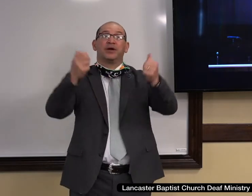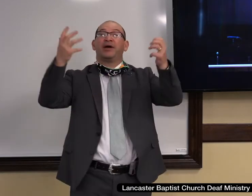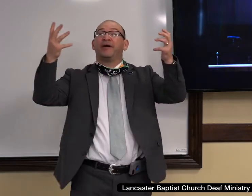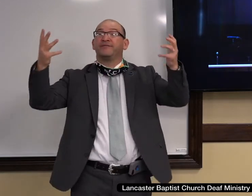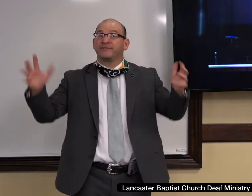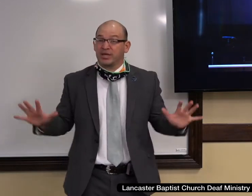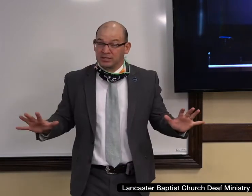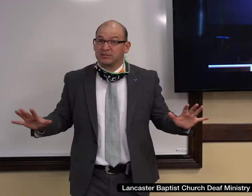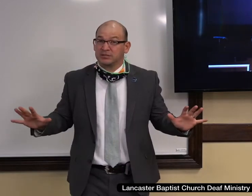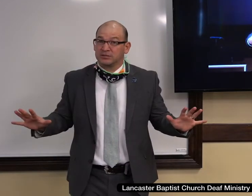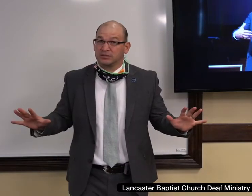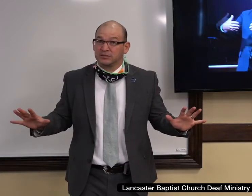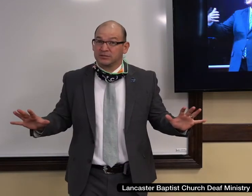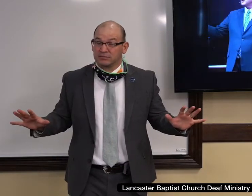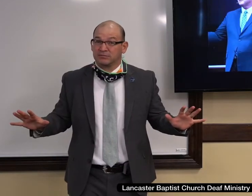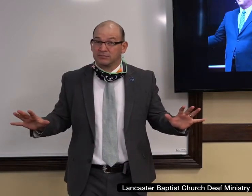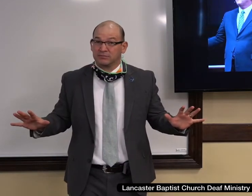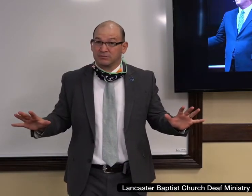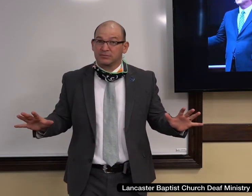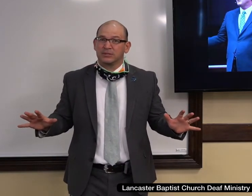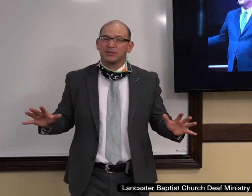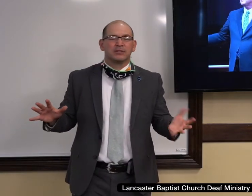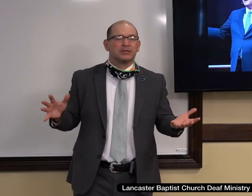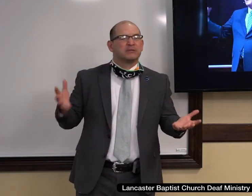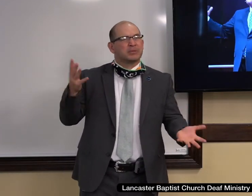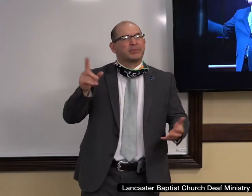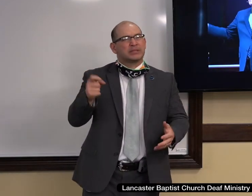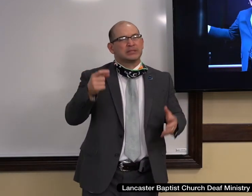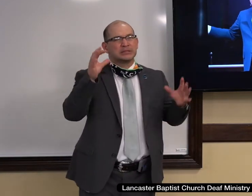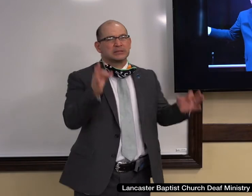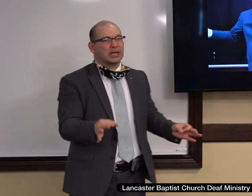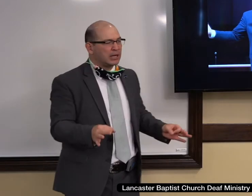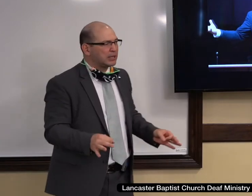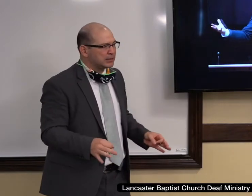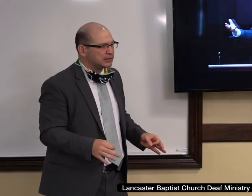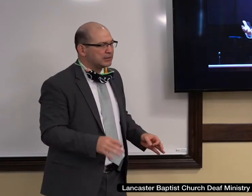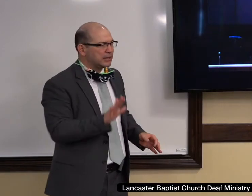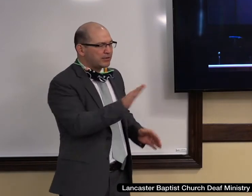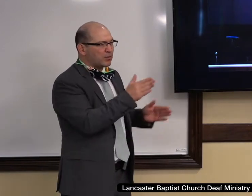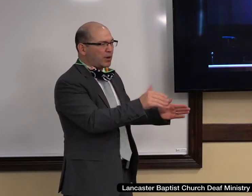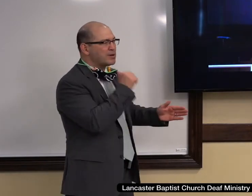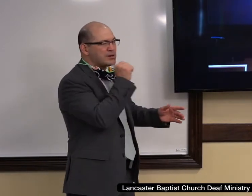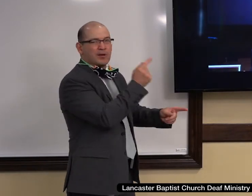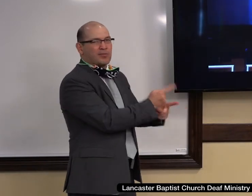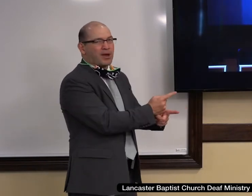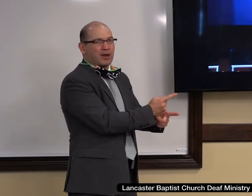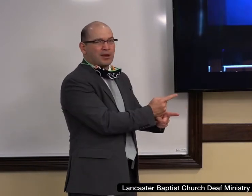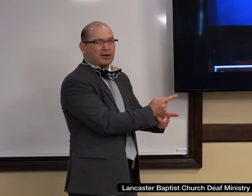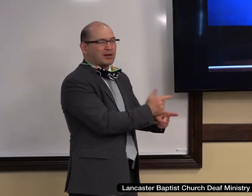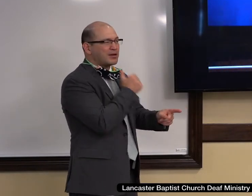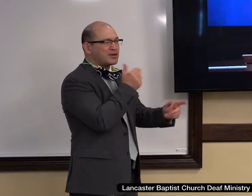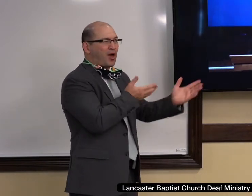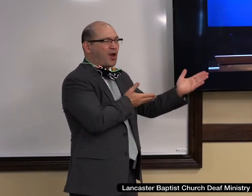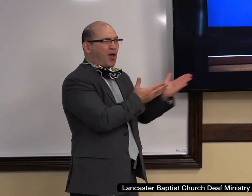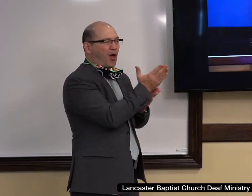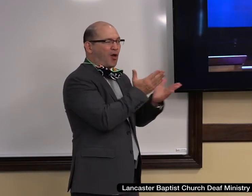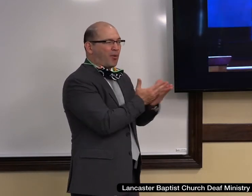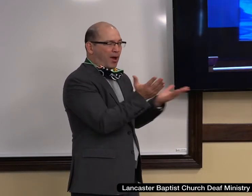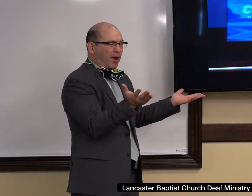a sinner, I'm not going to continue to justify myself and say, I'm okay. But Lord, I'm coming to you because you are the eternal son of